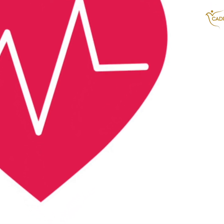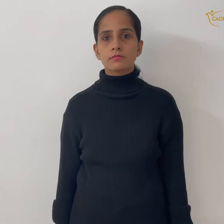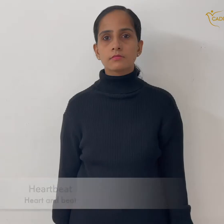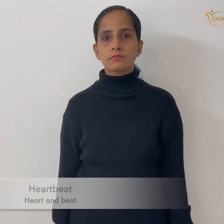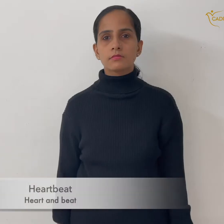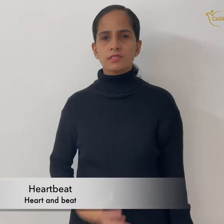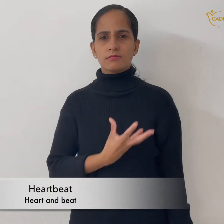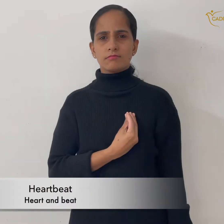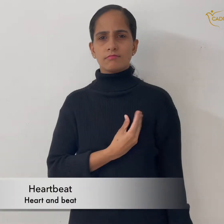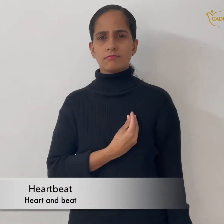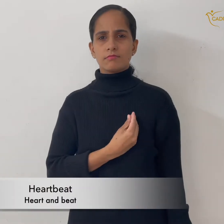heart beat